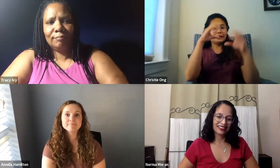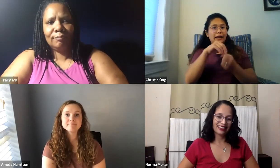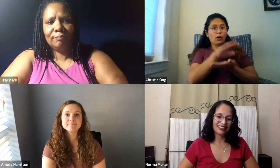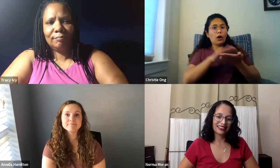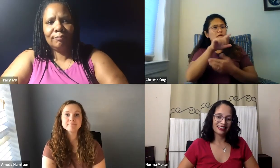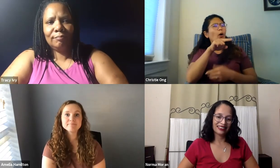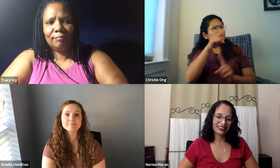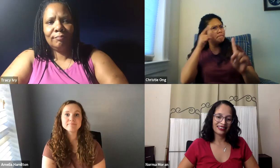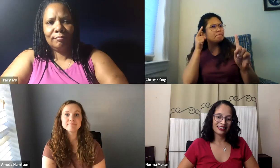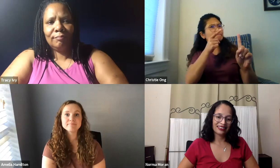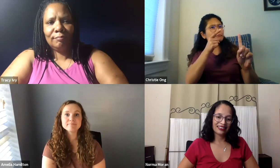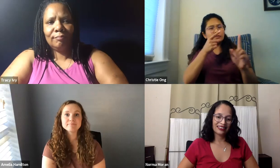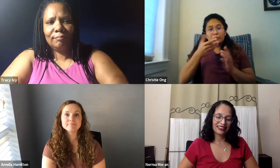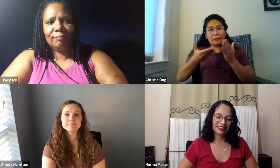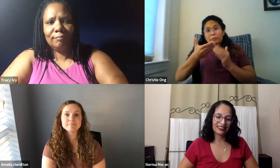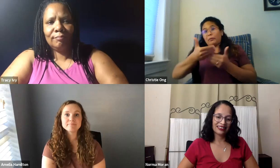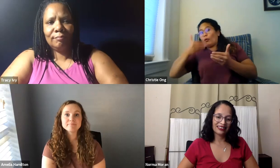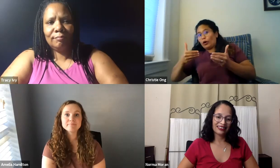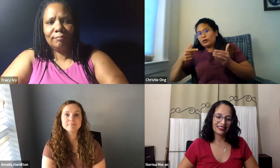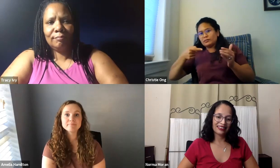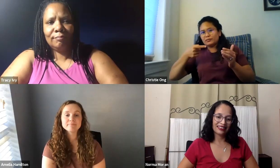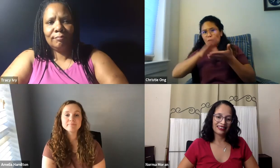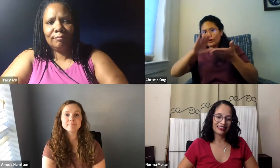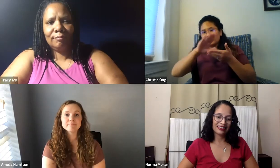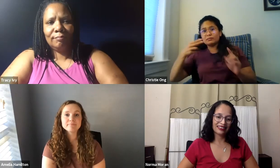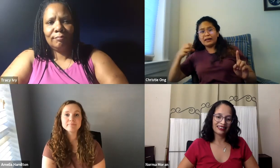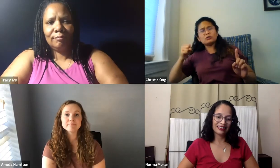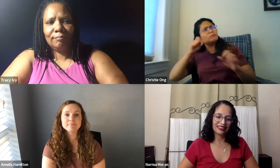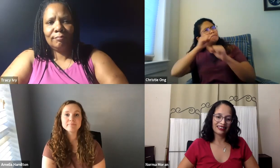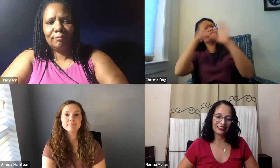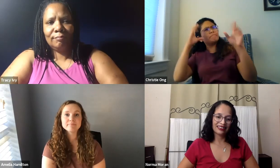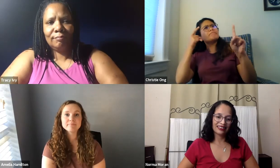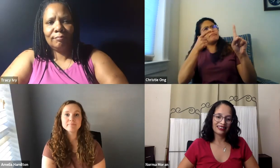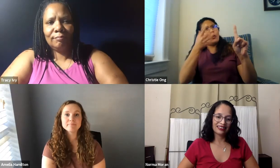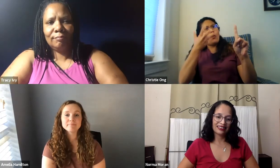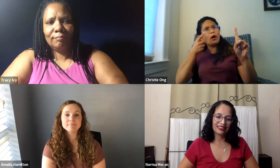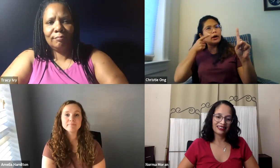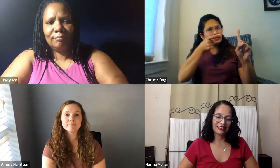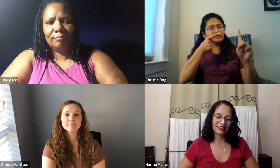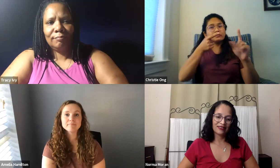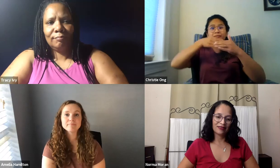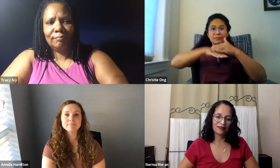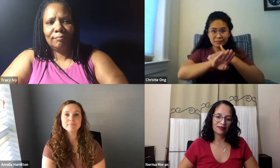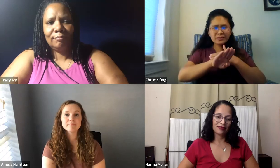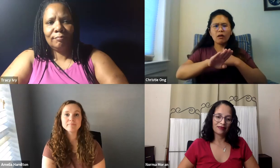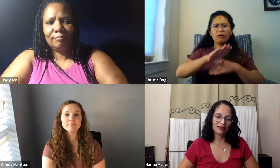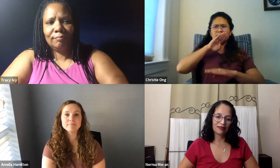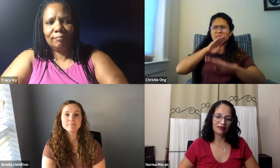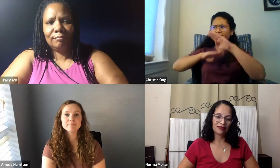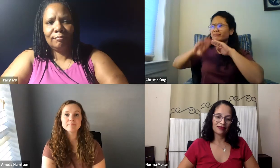What you might envision college to be, you might have a goal before you get to college, you know, in high school, you think you know what you